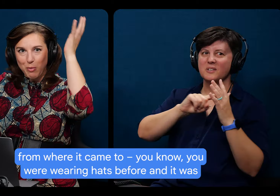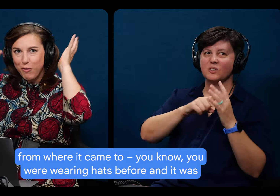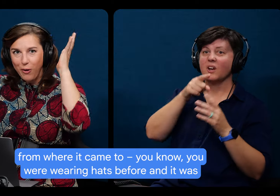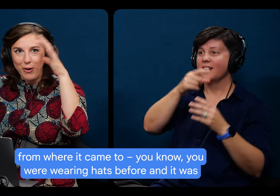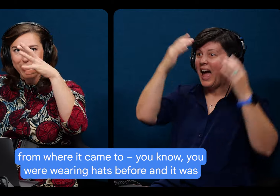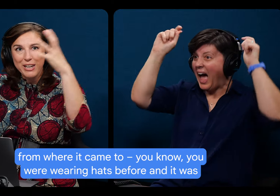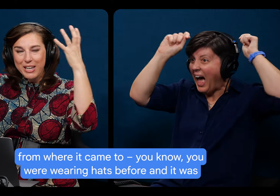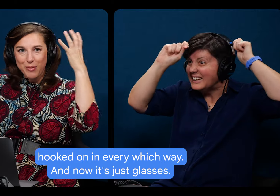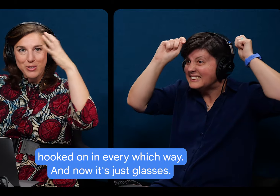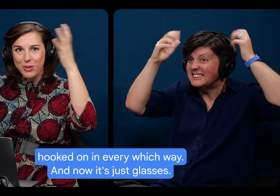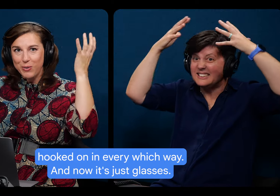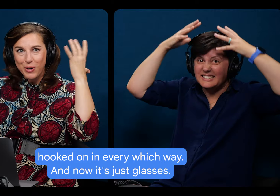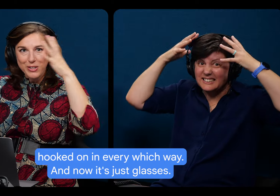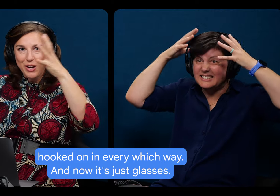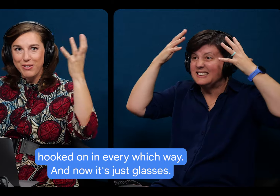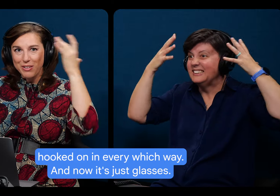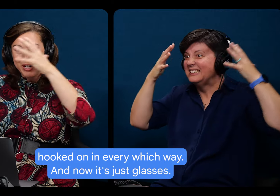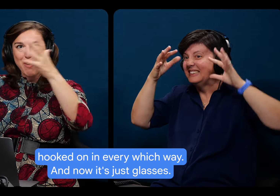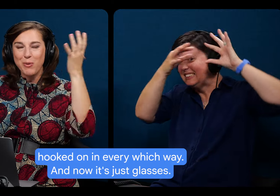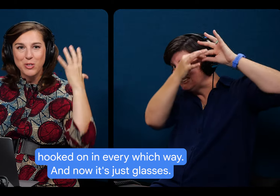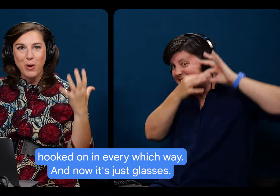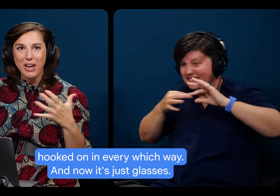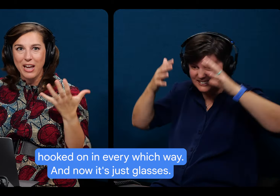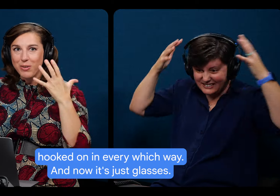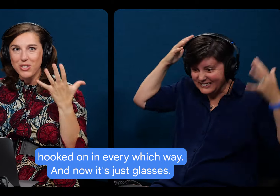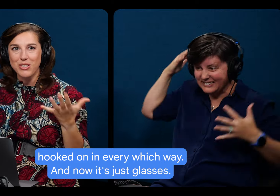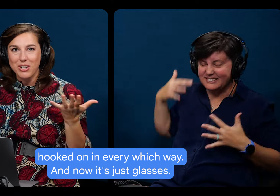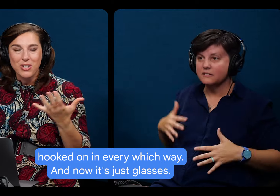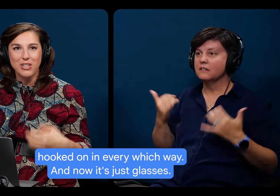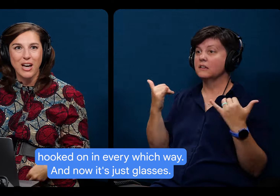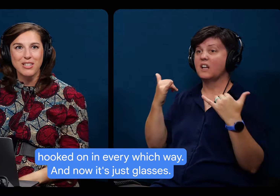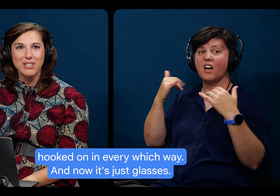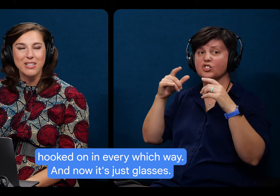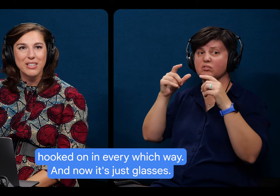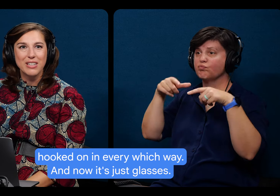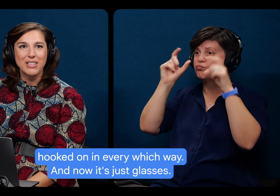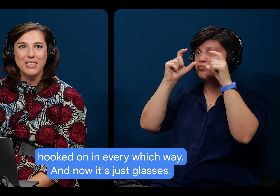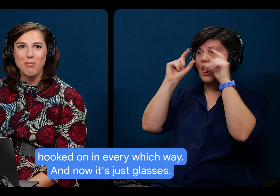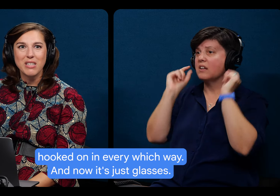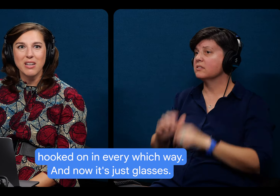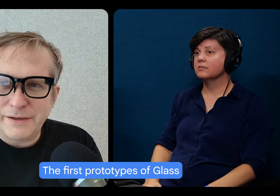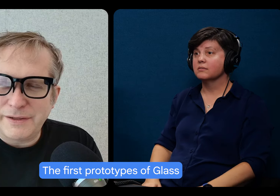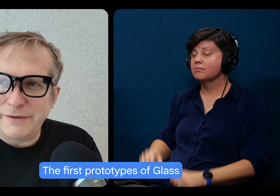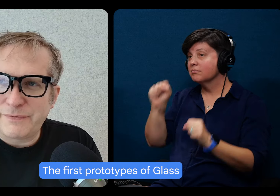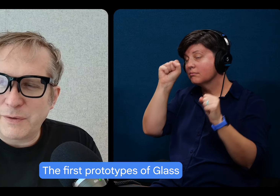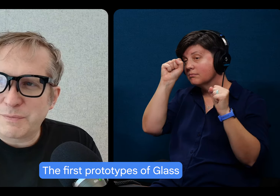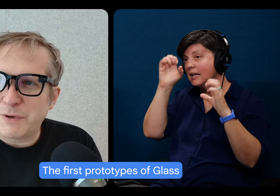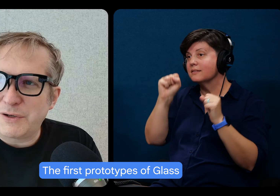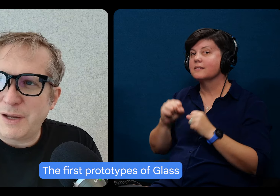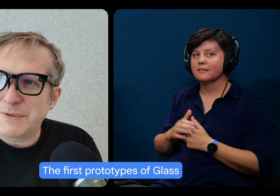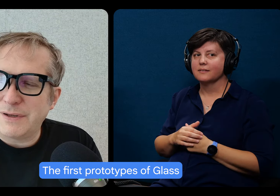hats before and it was, you know, hooked on in every which way. And now it's just it's just glasses. It's amazing. The